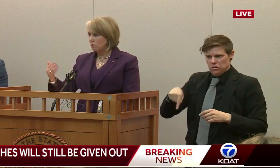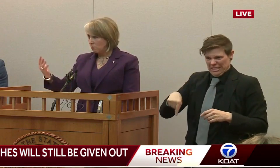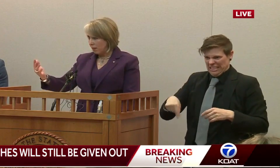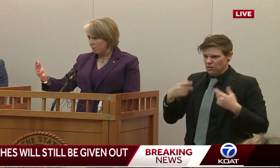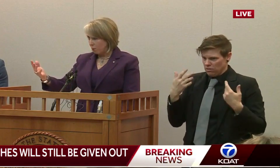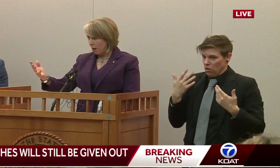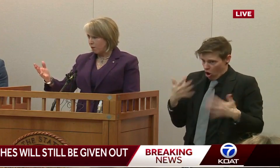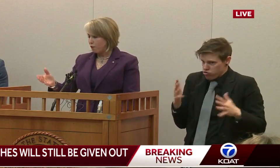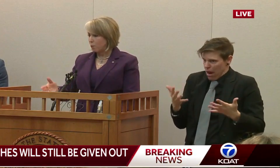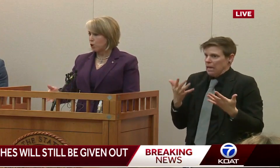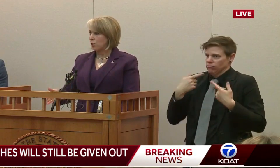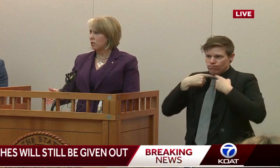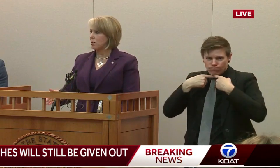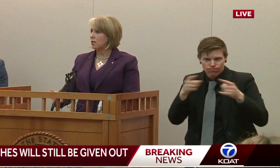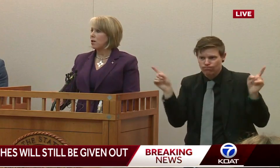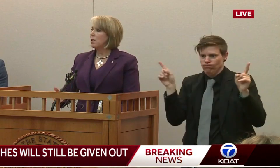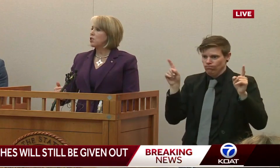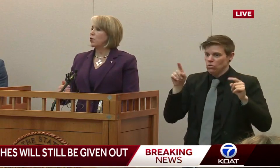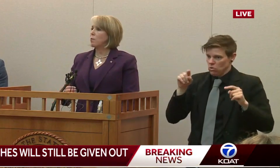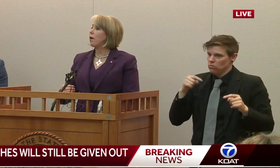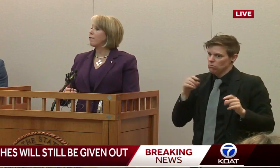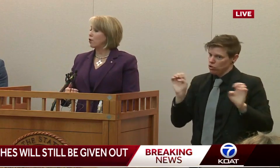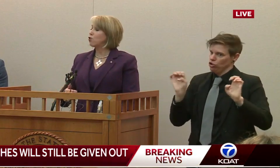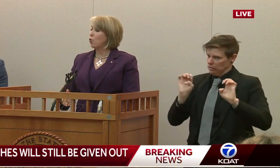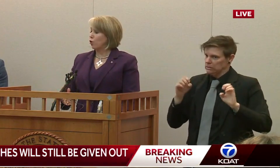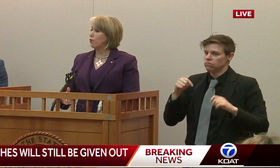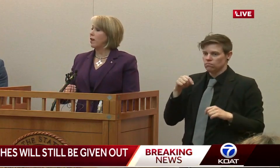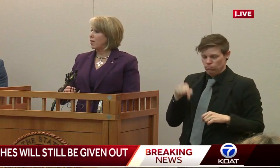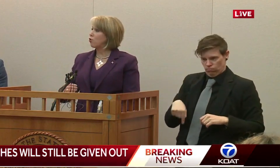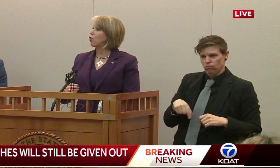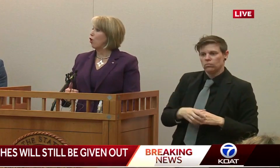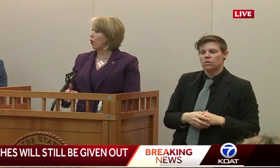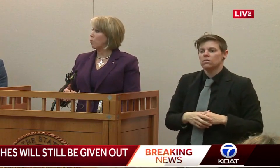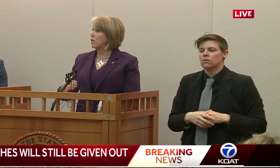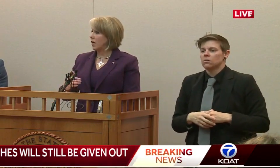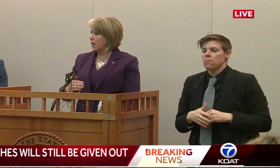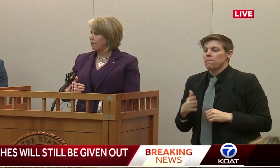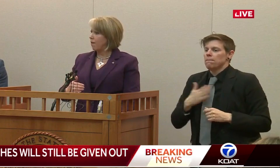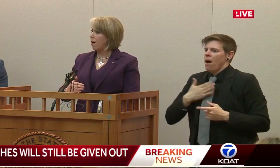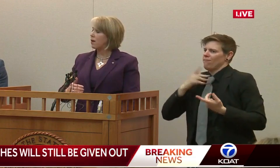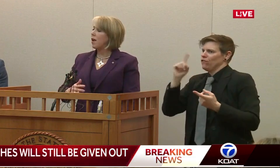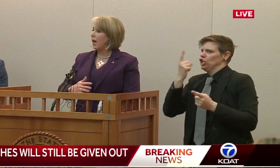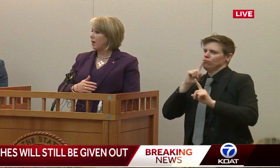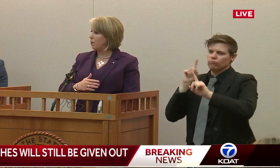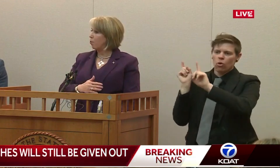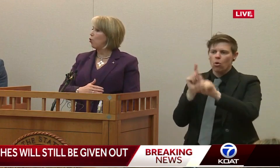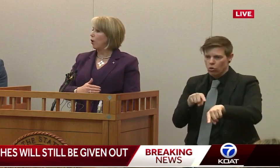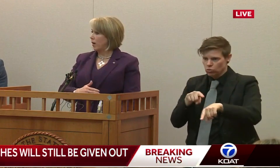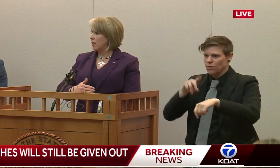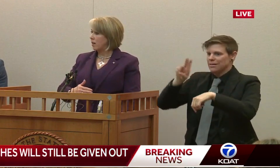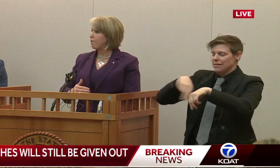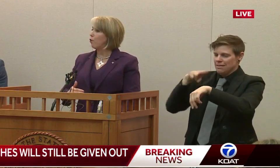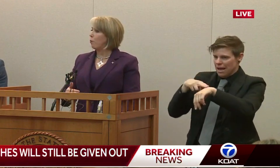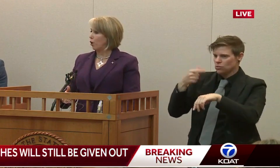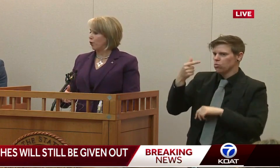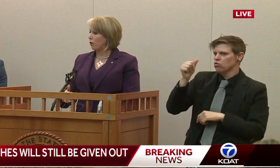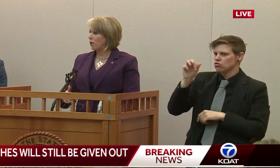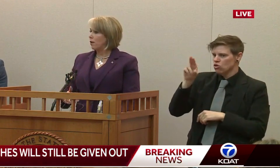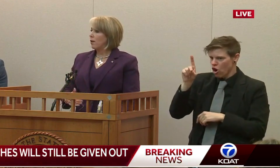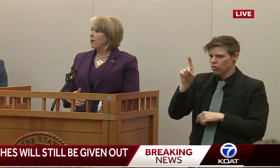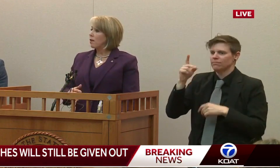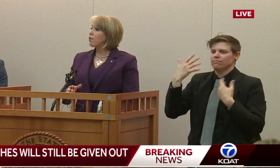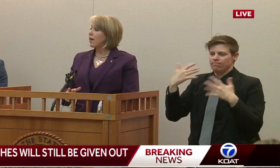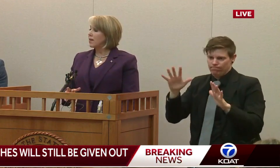how we do and prepare for emergencies. So in my first order, the National Guard was identified and deployed as a full